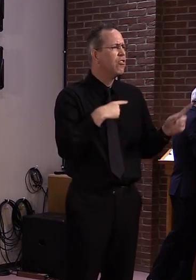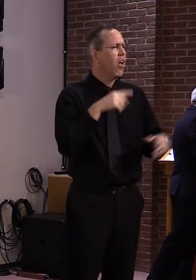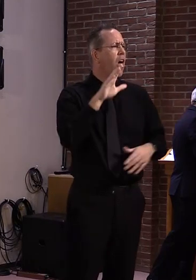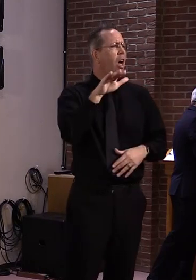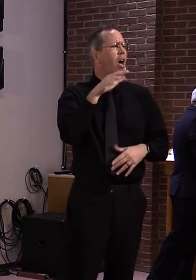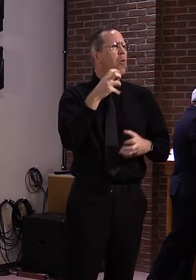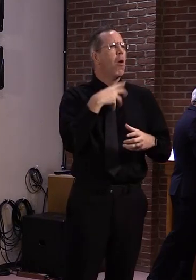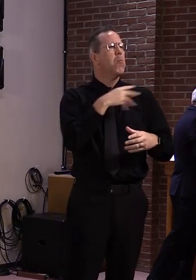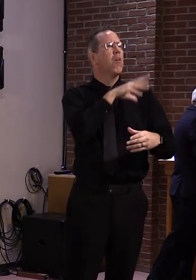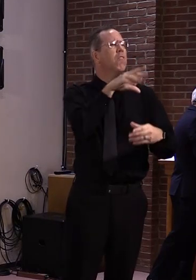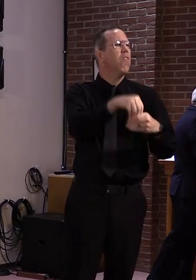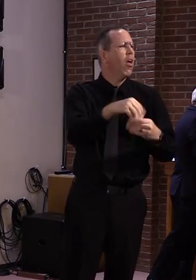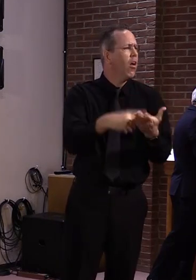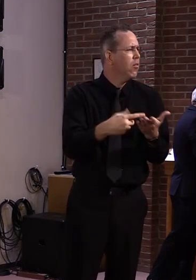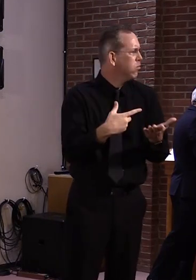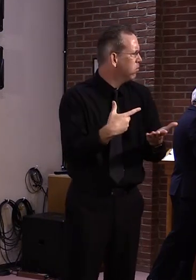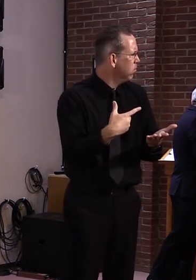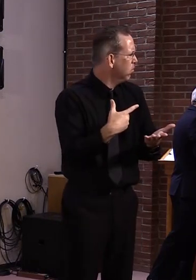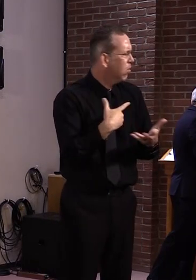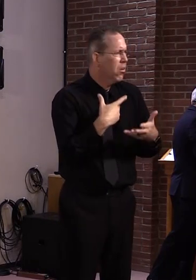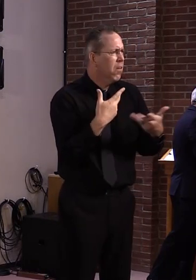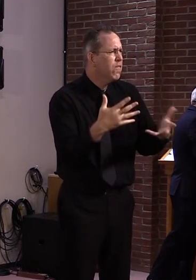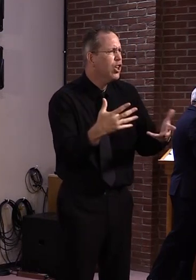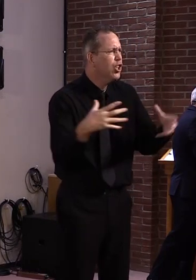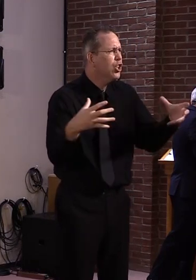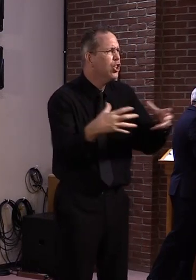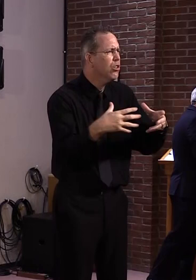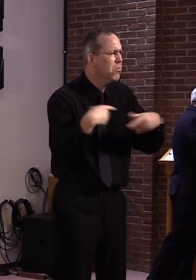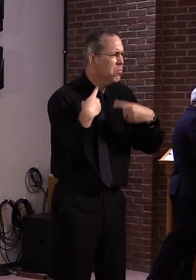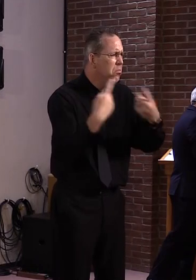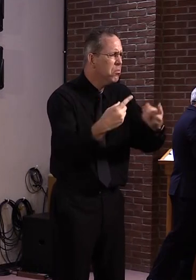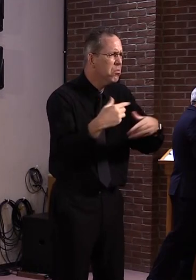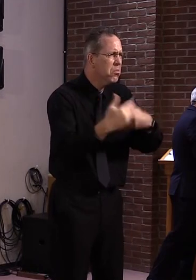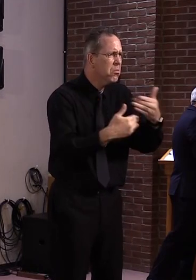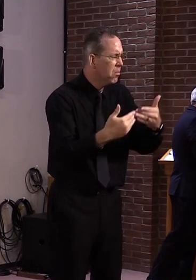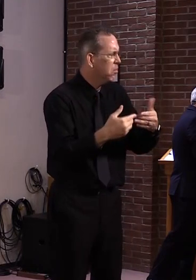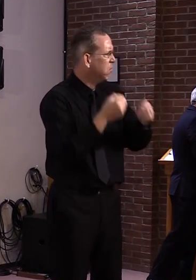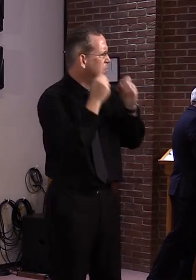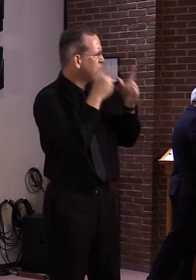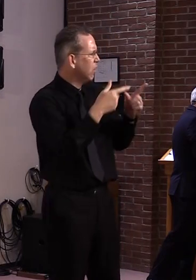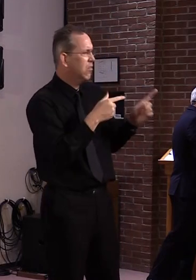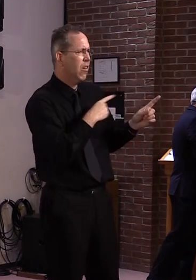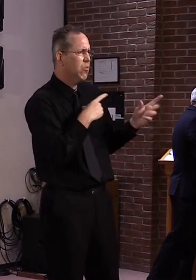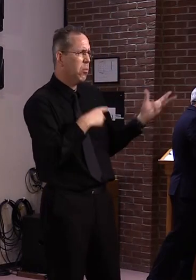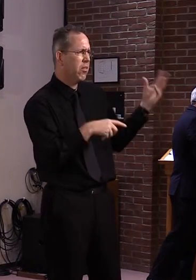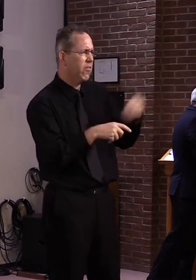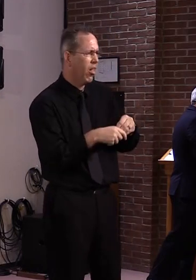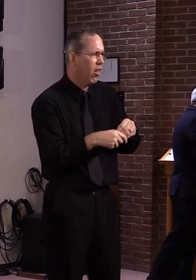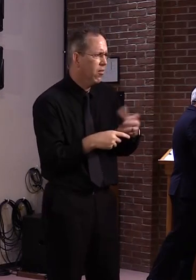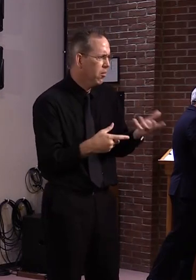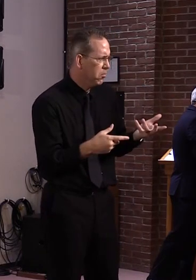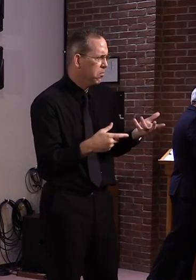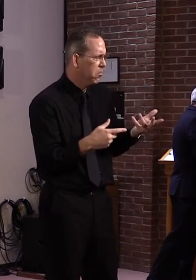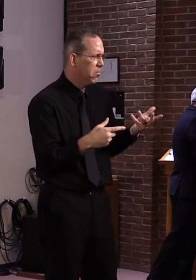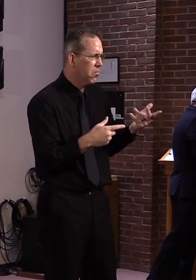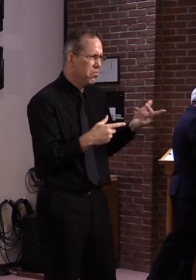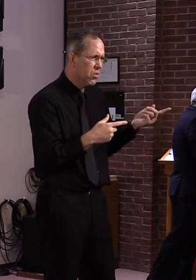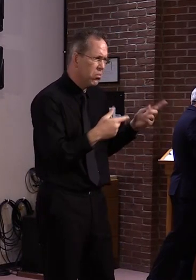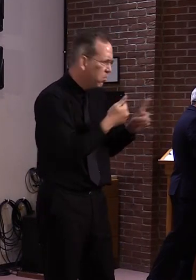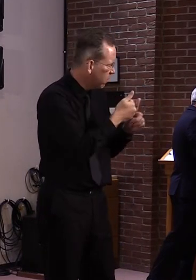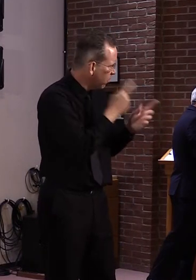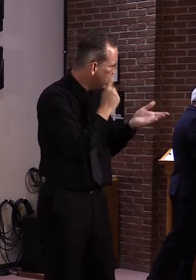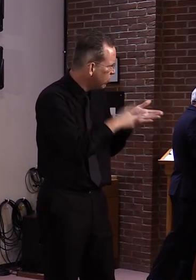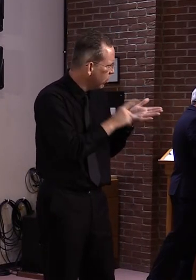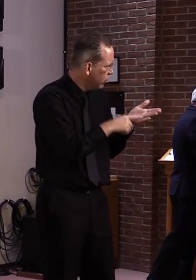the committees of jurisdiction and the House and the Senate in education might have wanted to check in and if they had some